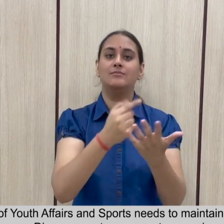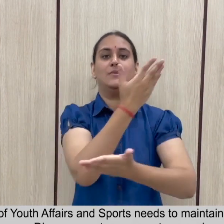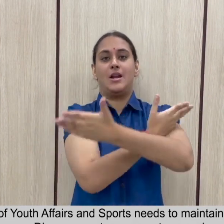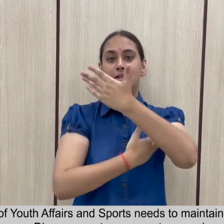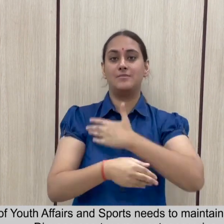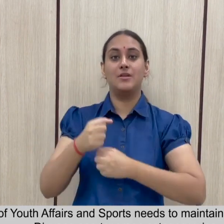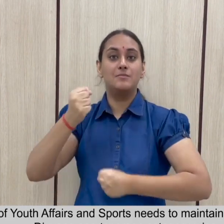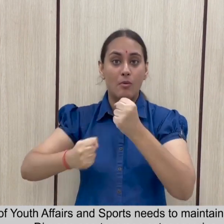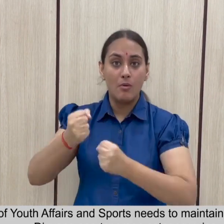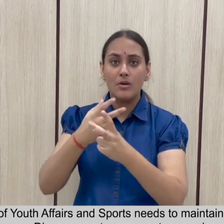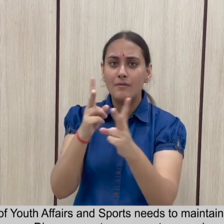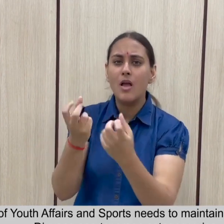category-wise.